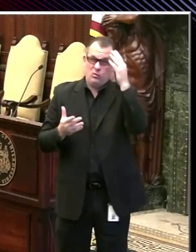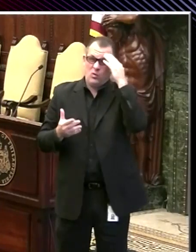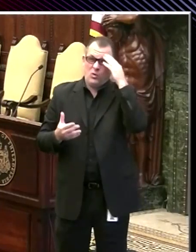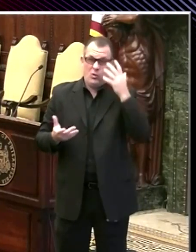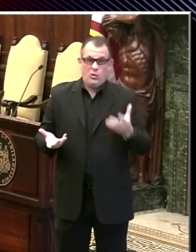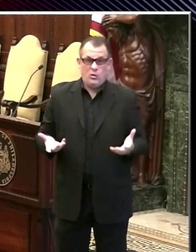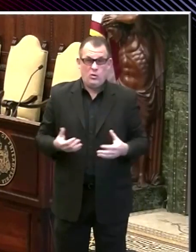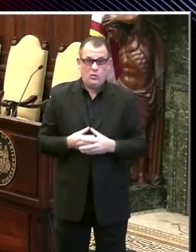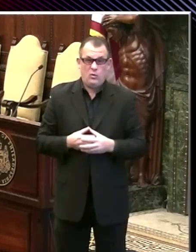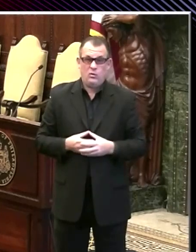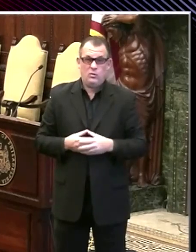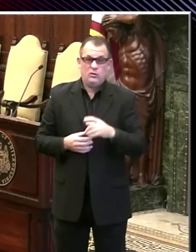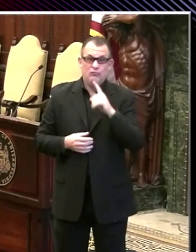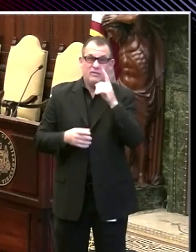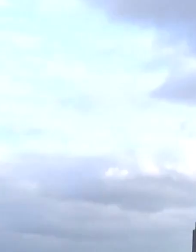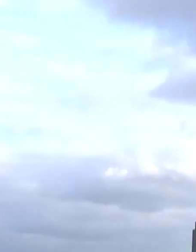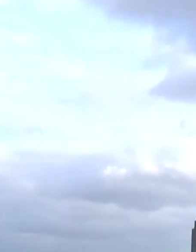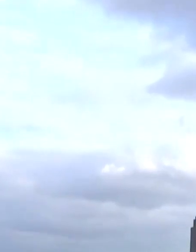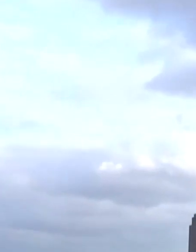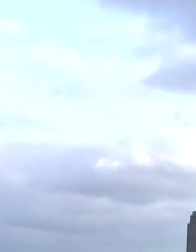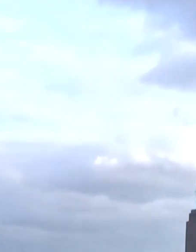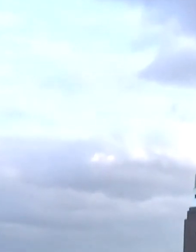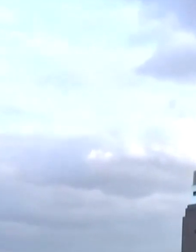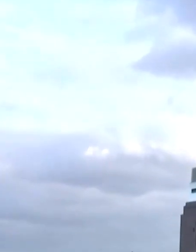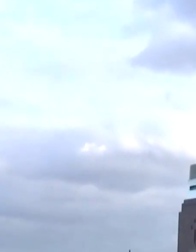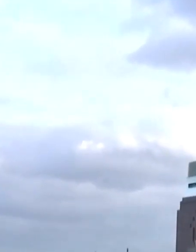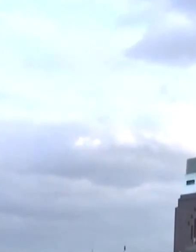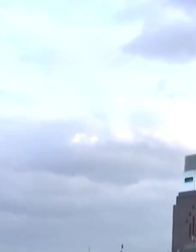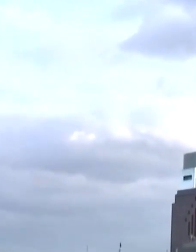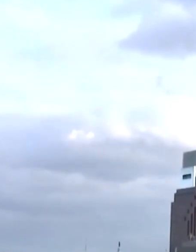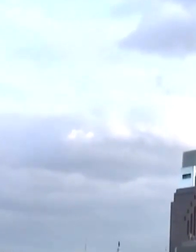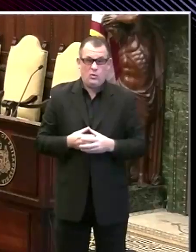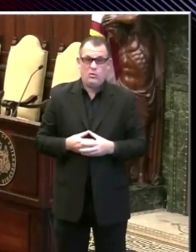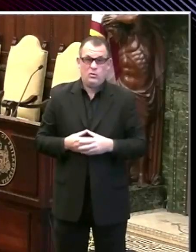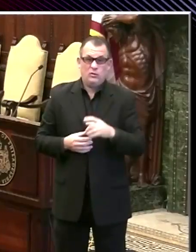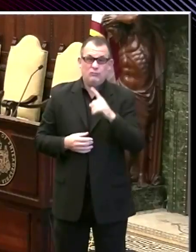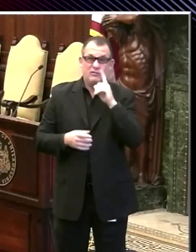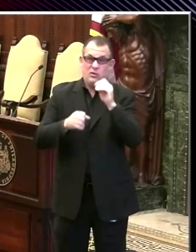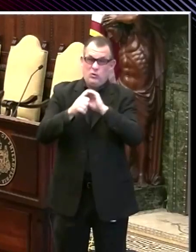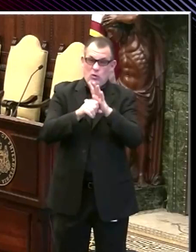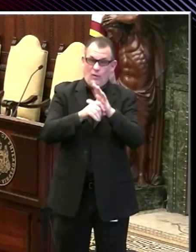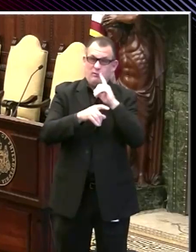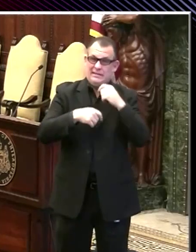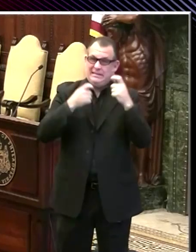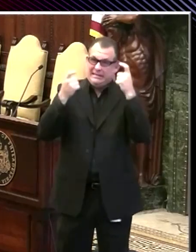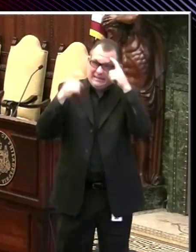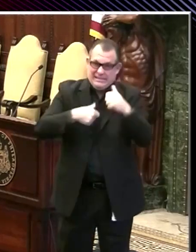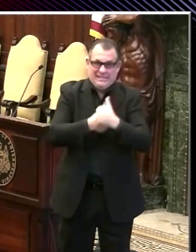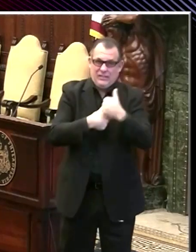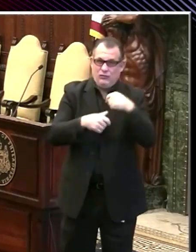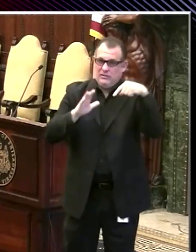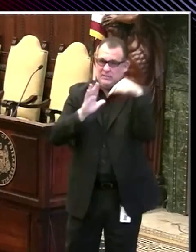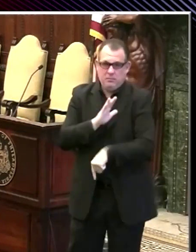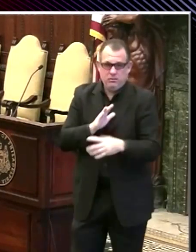in the very dangerous stage of the pandemic. While the city of Philadelphia will ban indoor gatherings altogether. The average number of reported